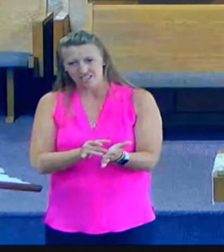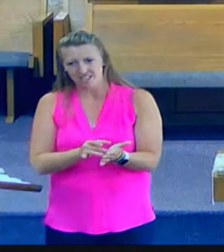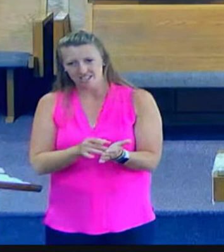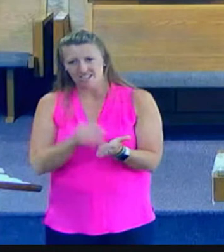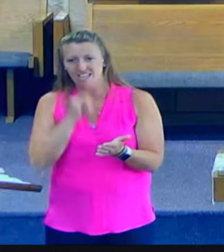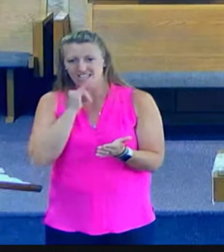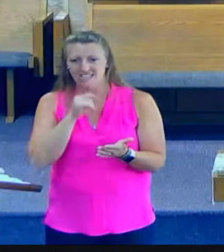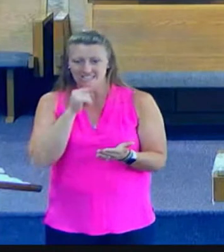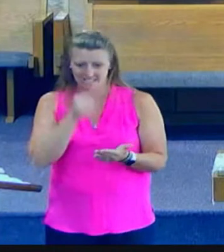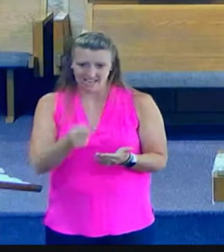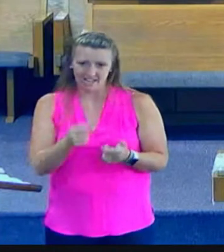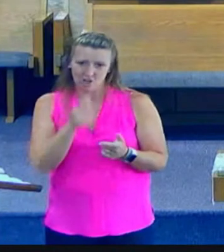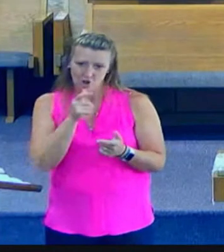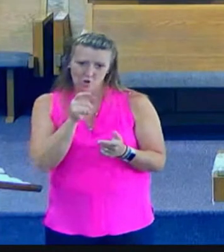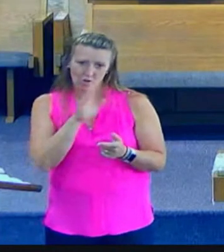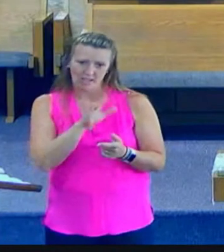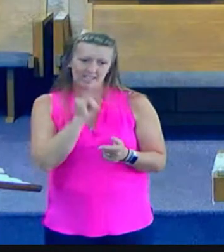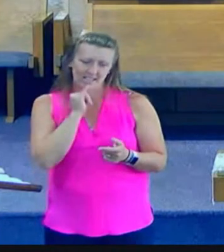who he is